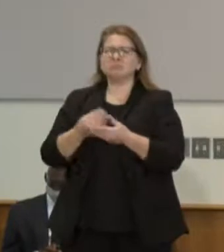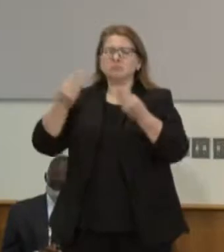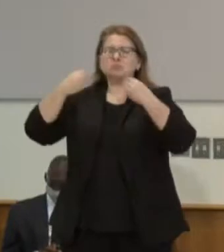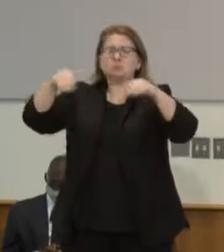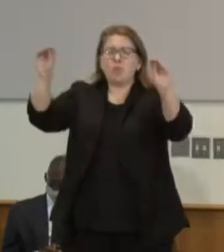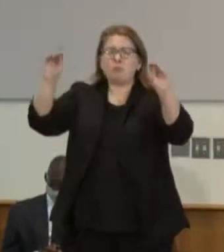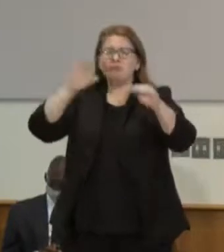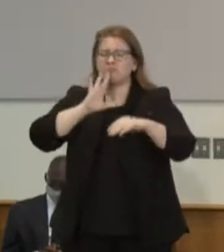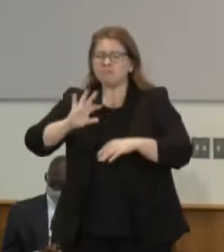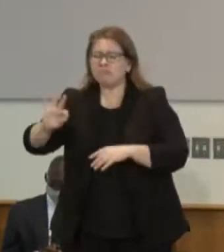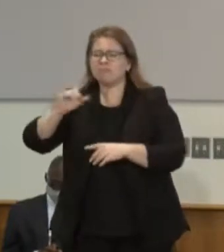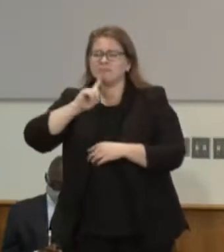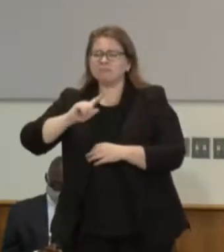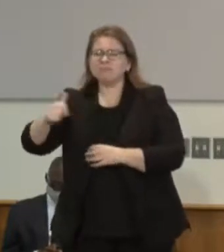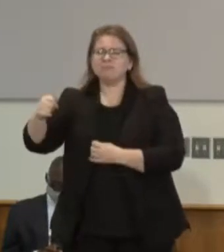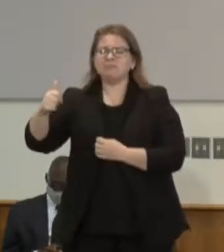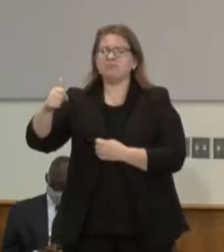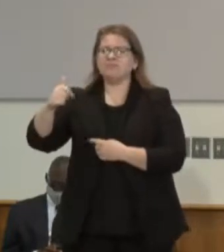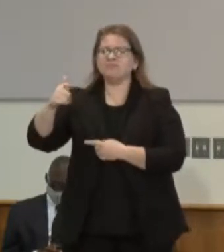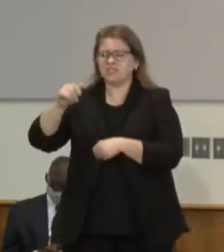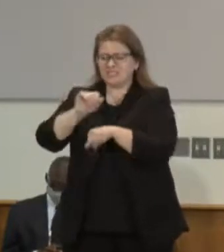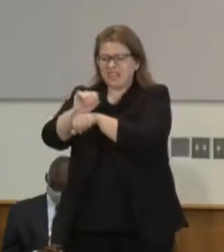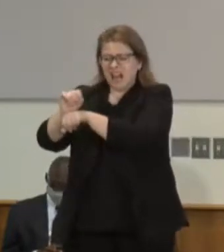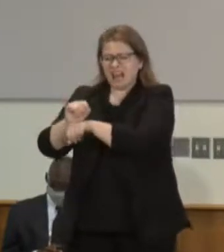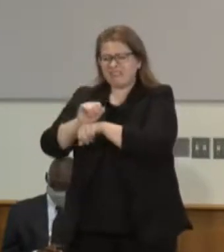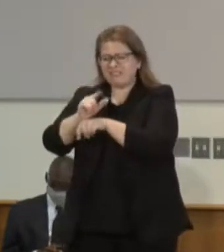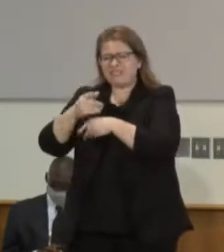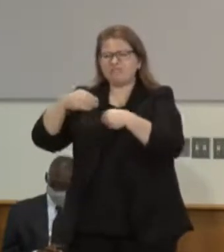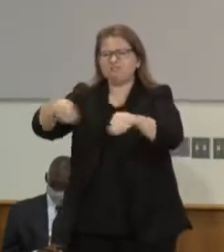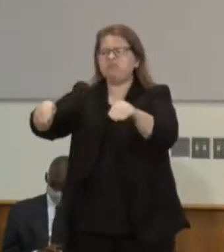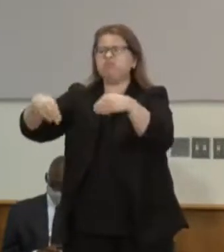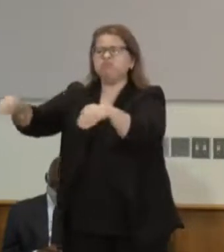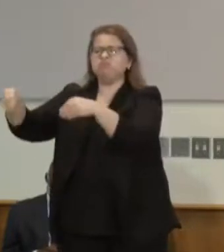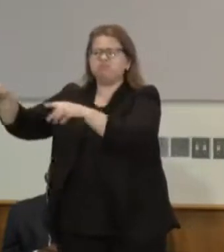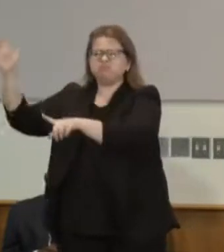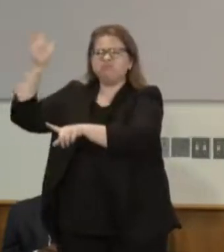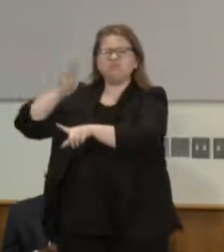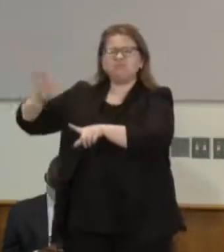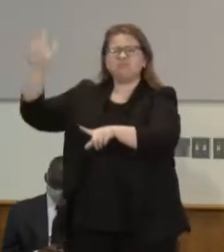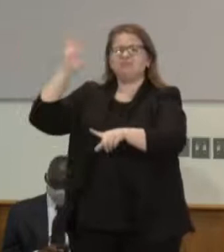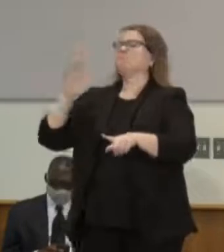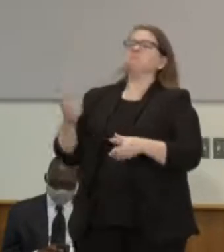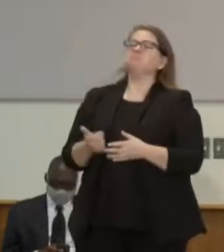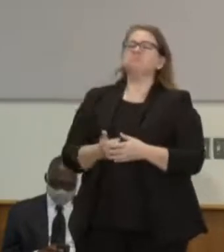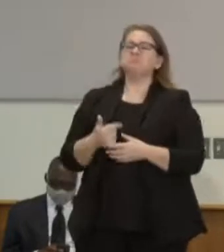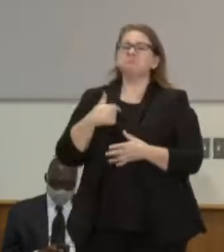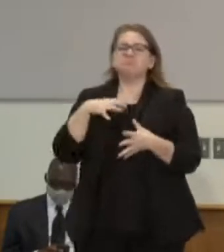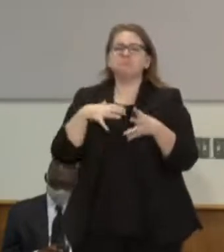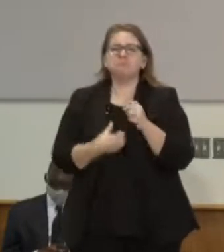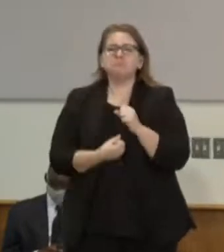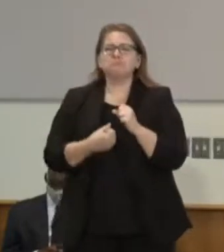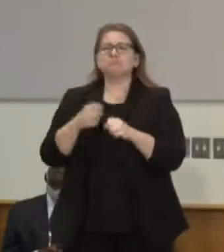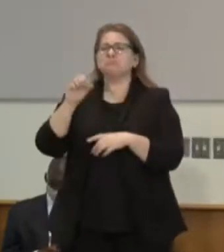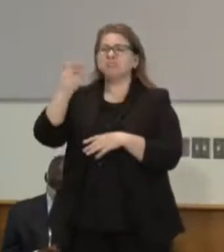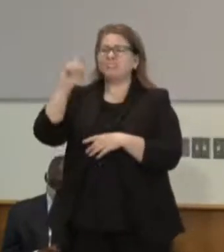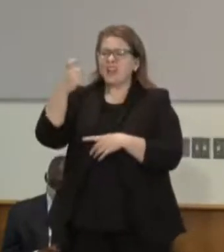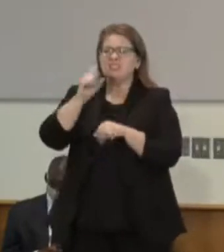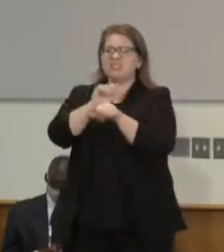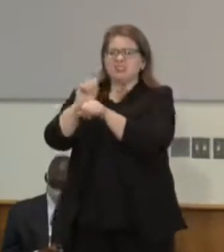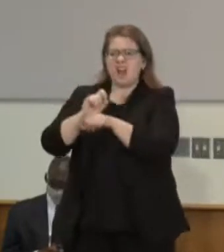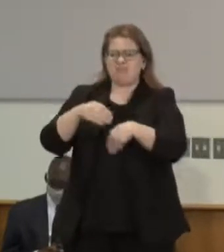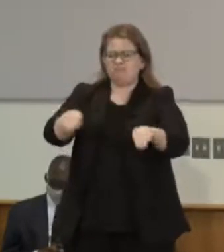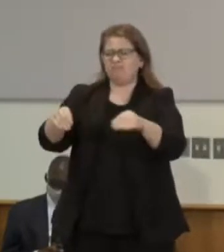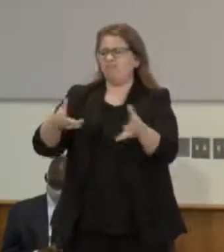girls into sex slavery so let me start there in my role as the capitol area